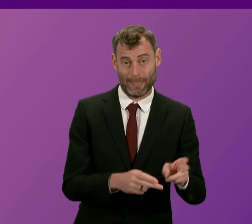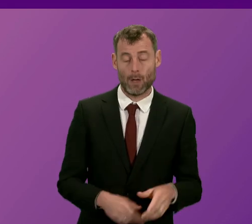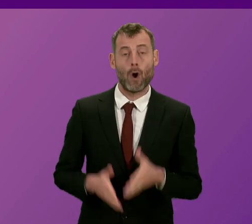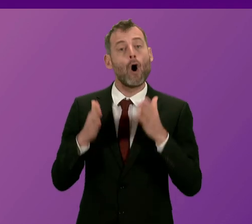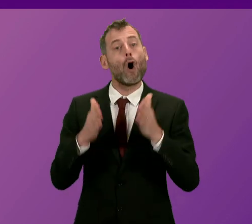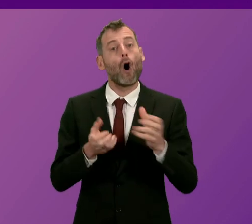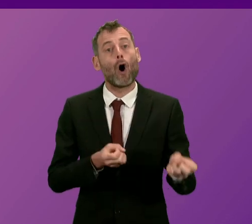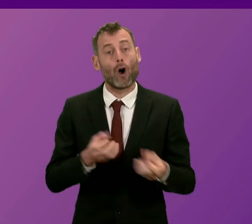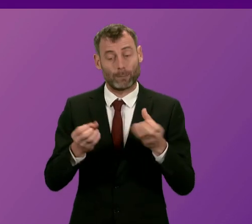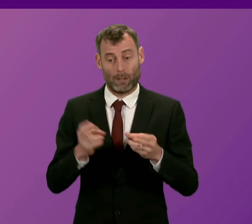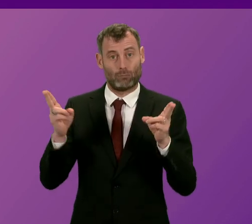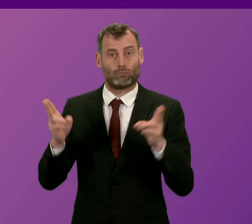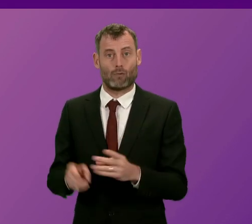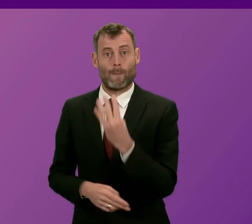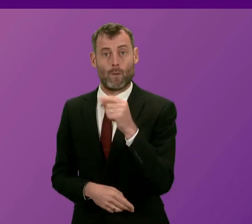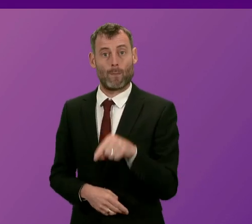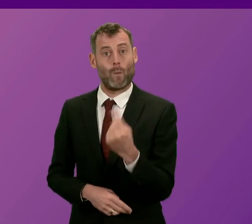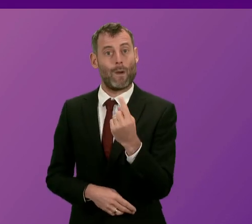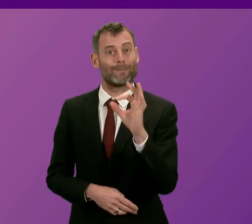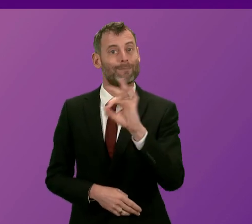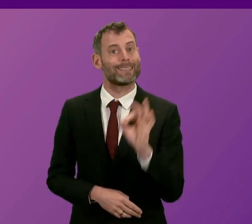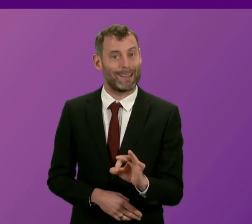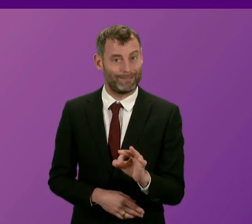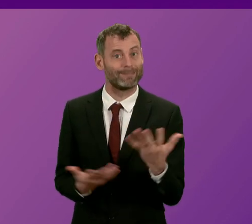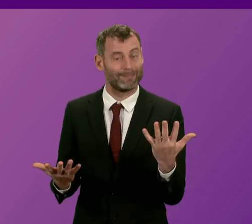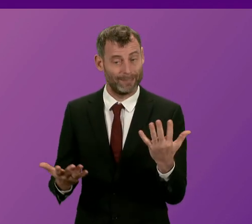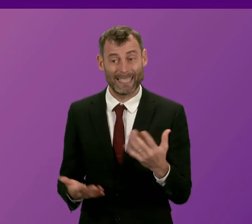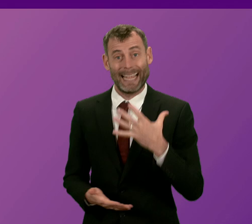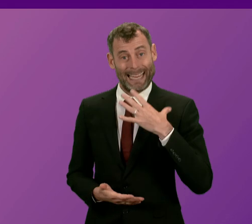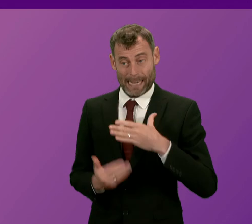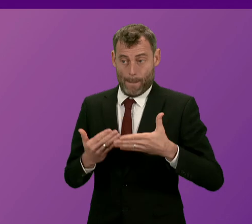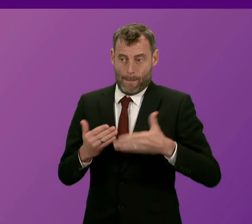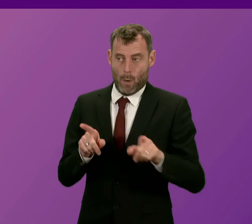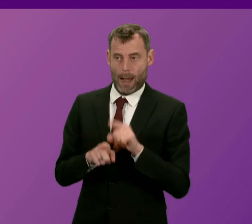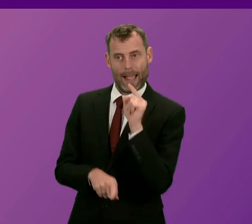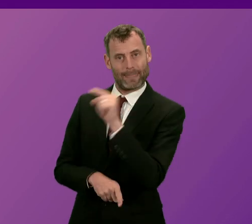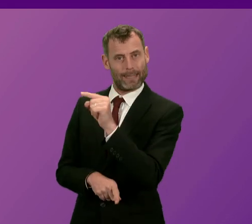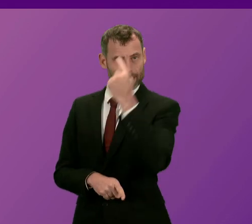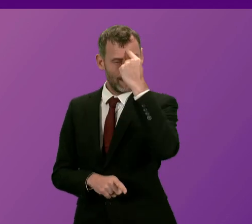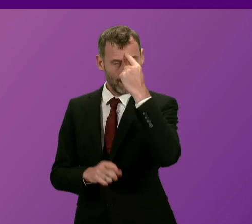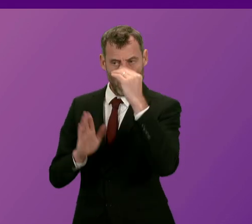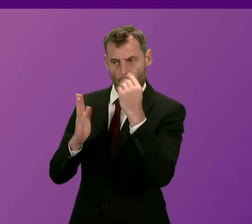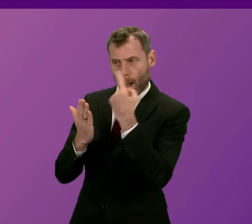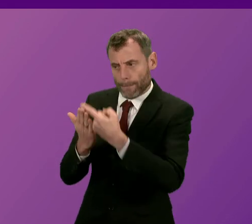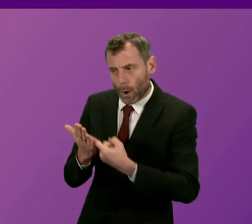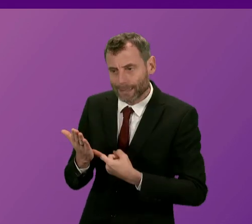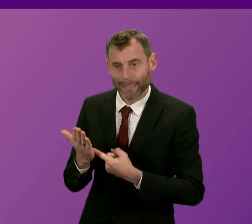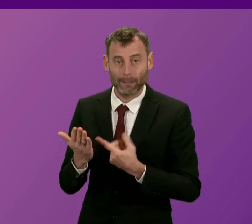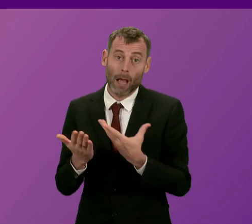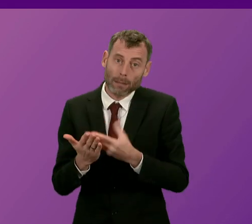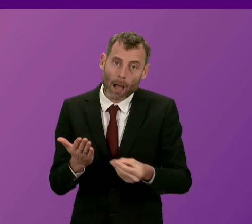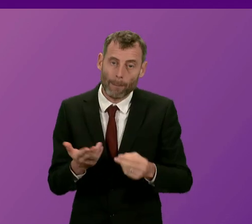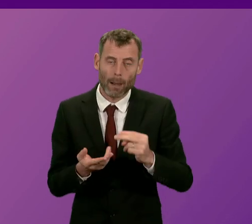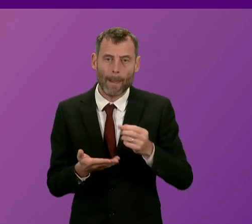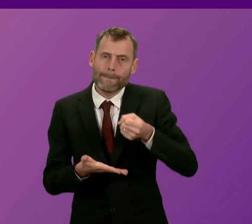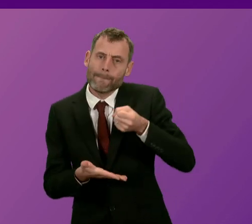.1% and in addition to innovative policies like minimum unit pricing, can the First Minister outline